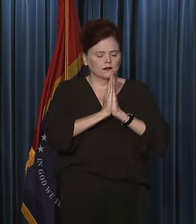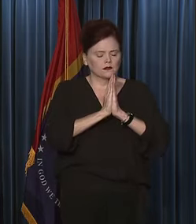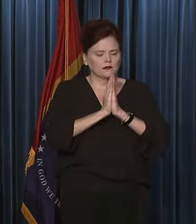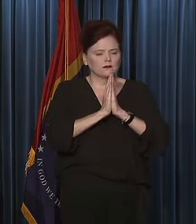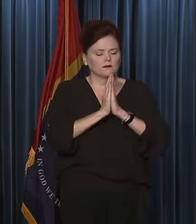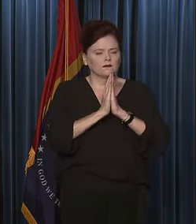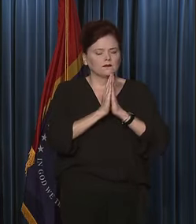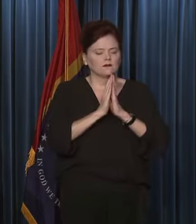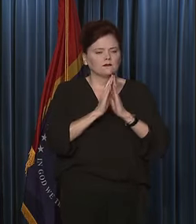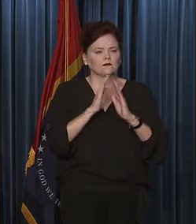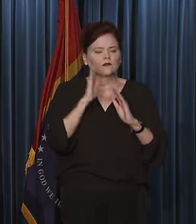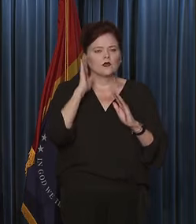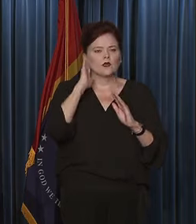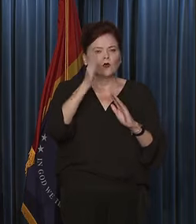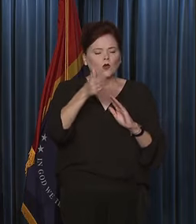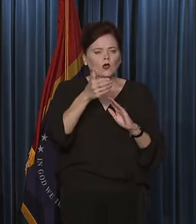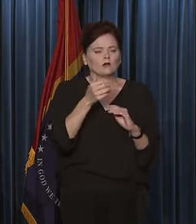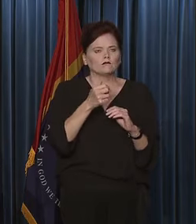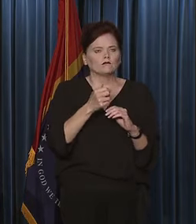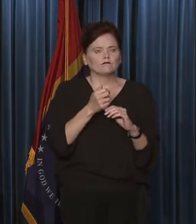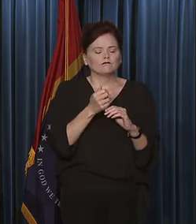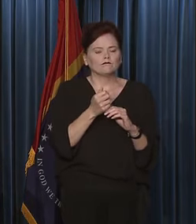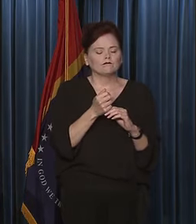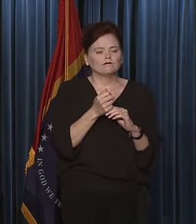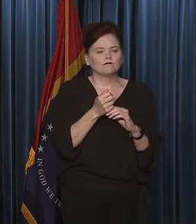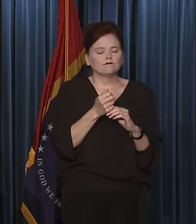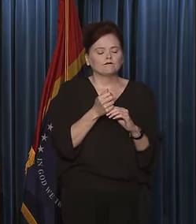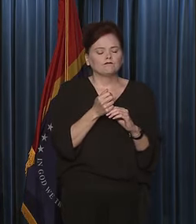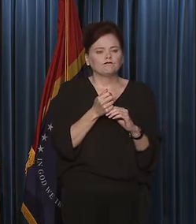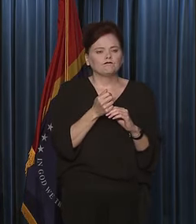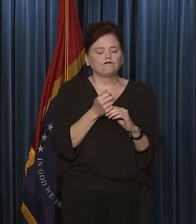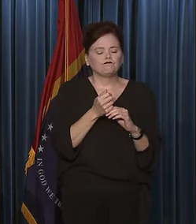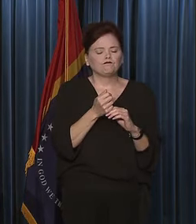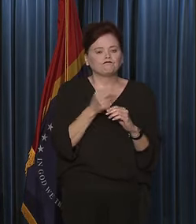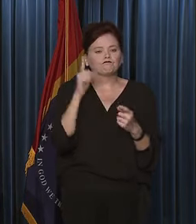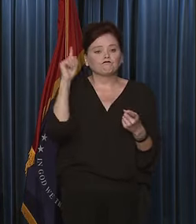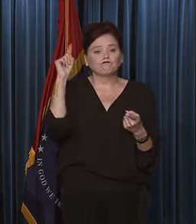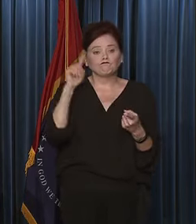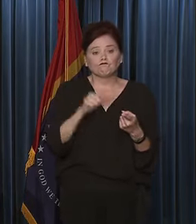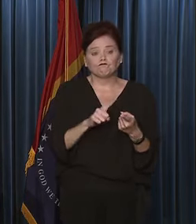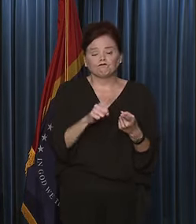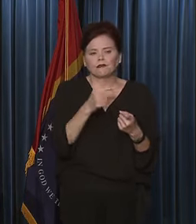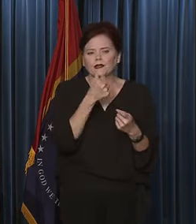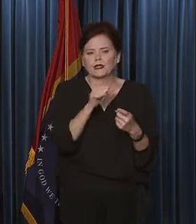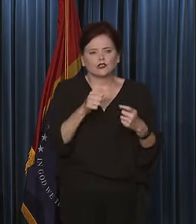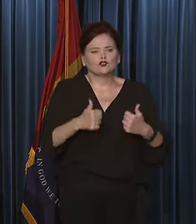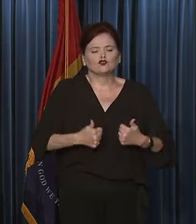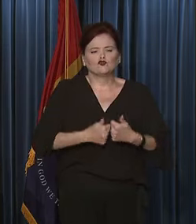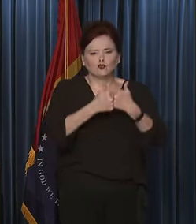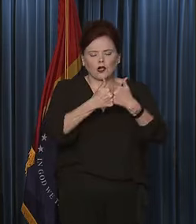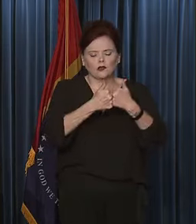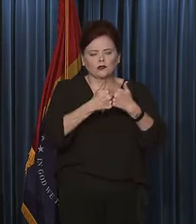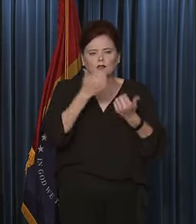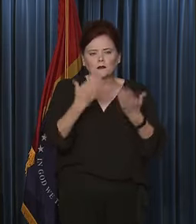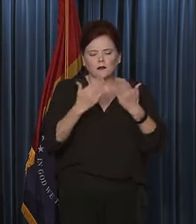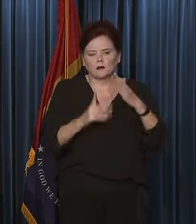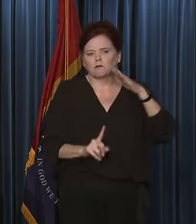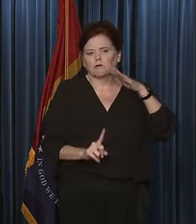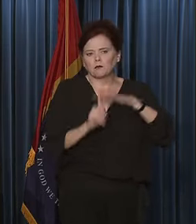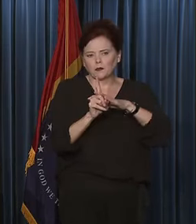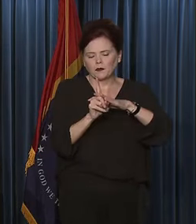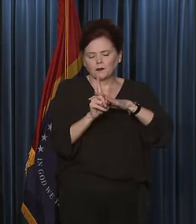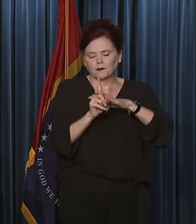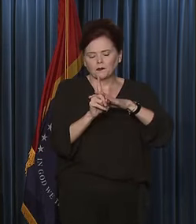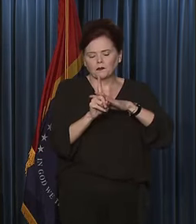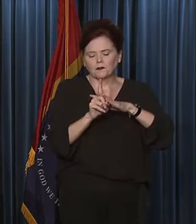eliminate any challenges that may come before us.